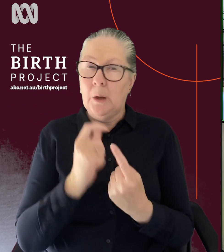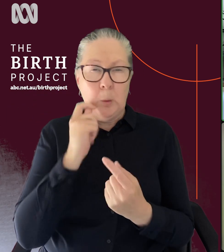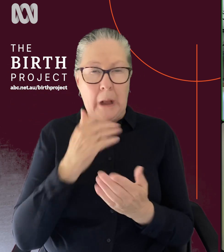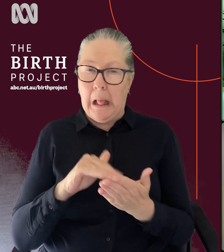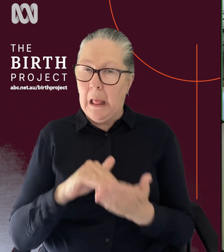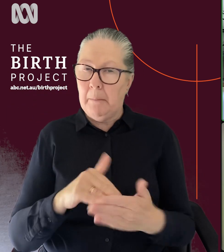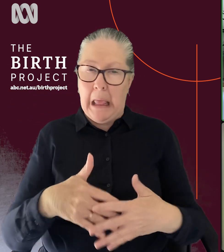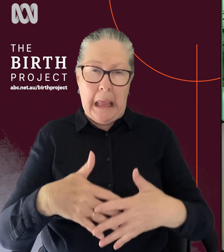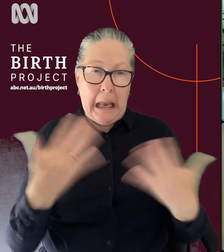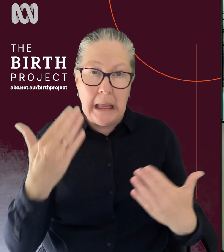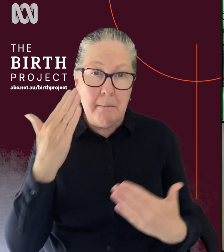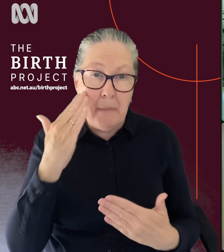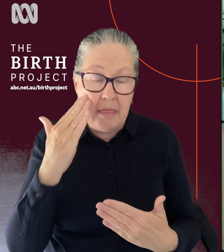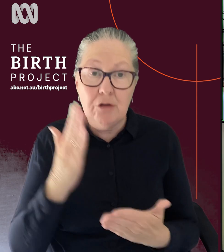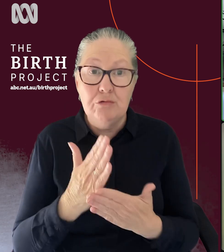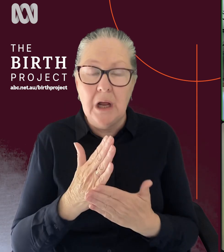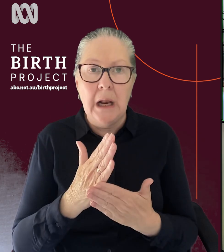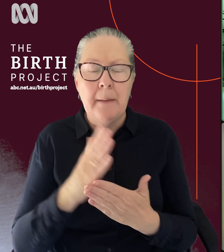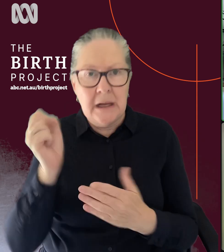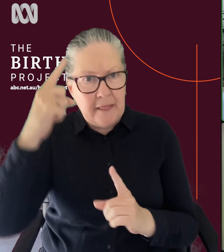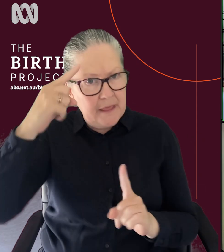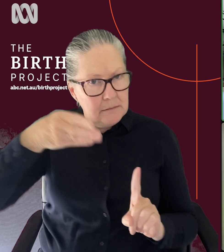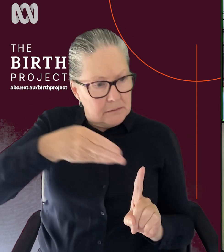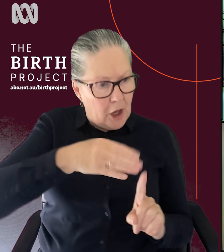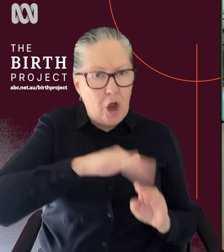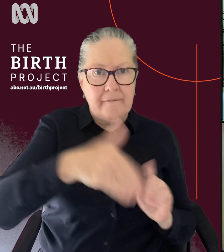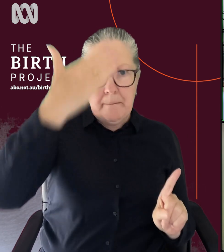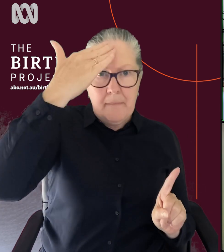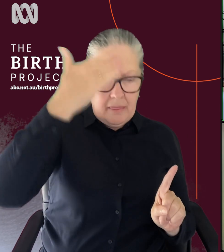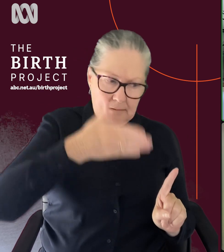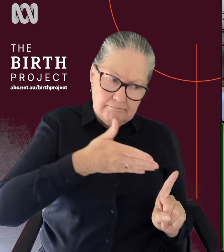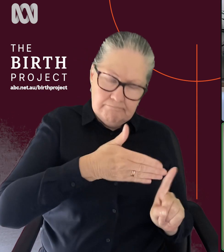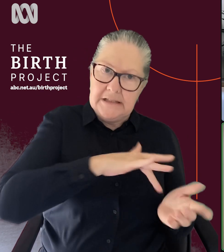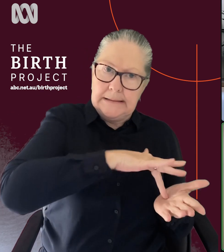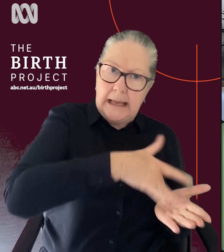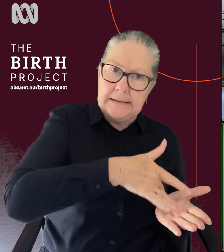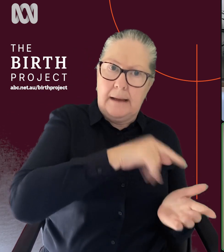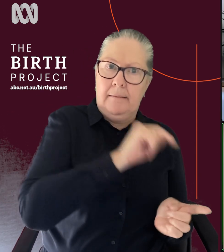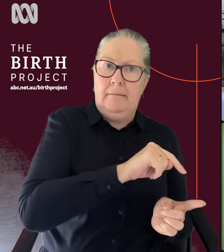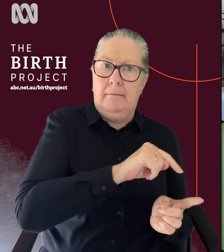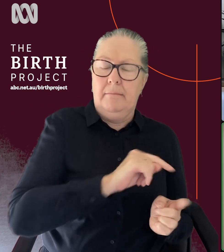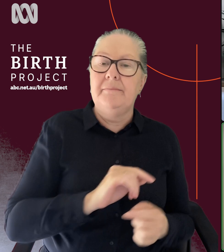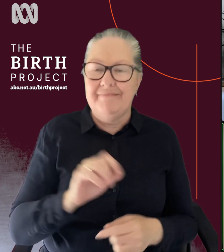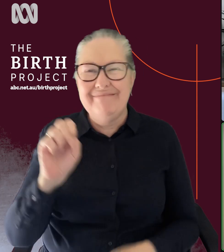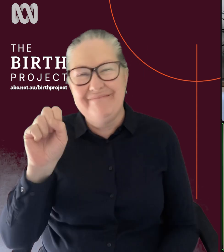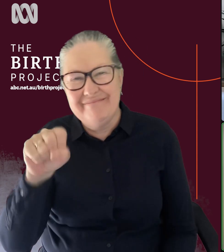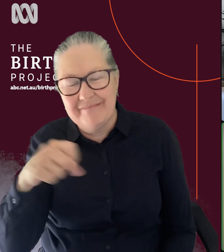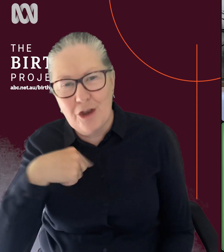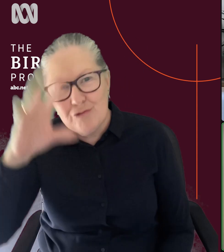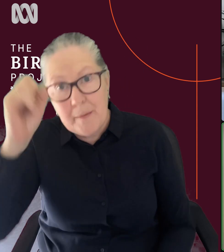mother in any birthing scenario is the really person-centered approach, isn't it? Yeah, definitely. And I remember from when we recorded your birth story that